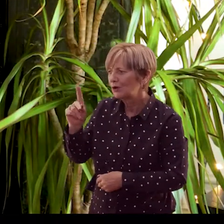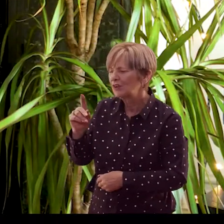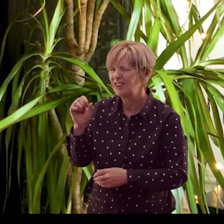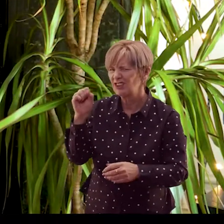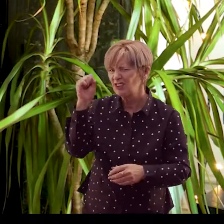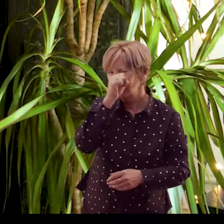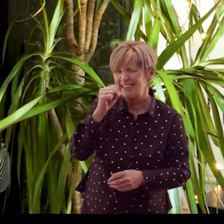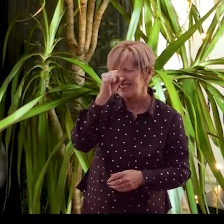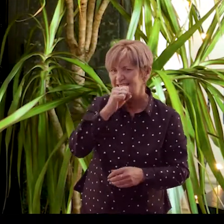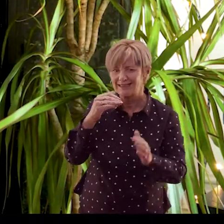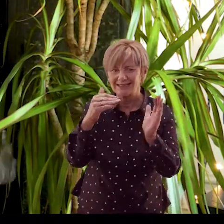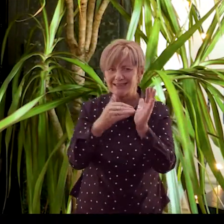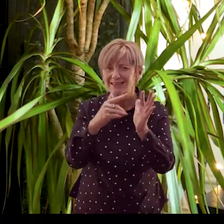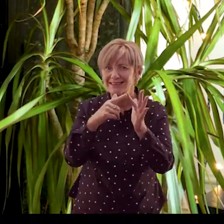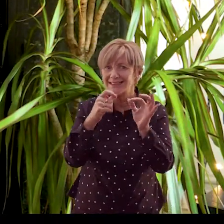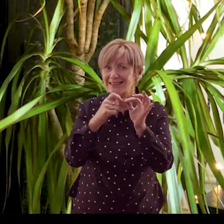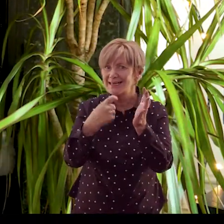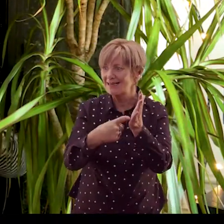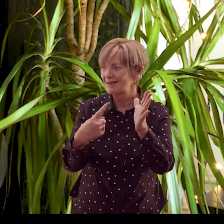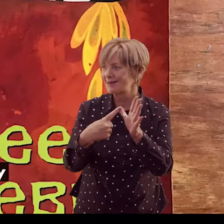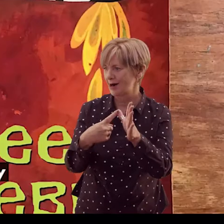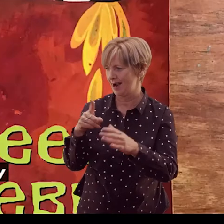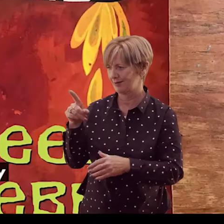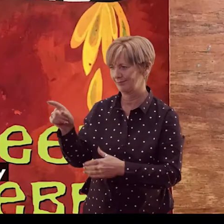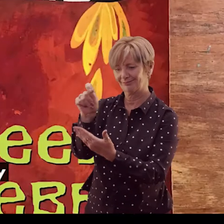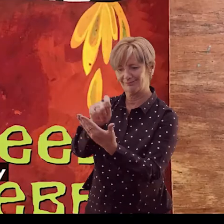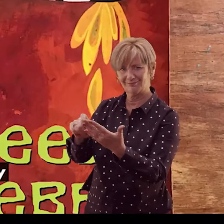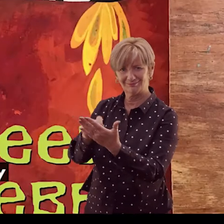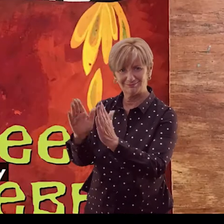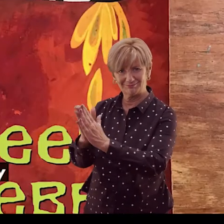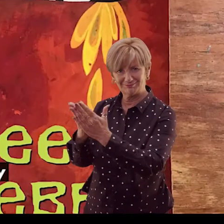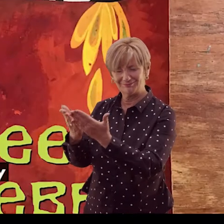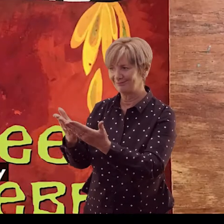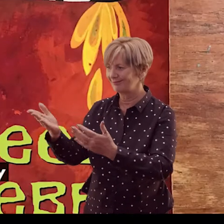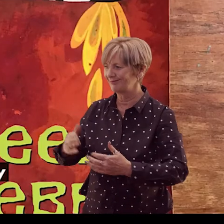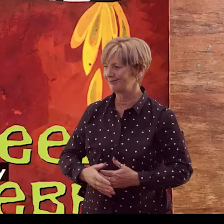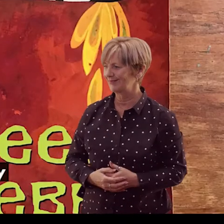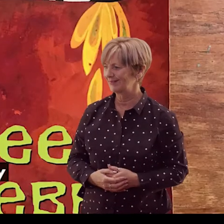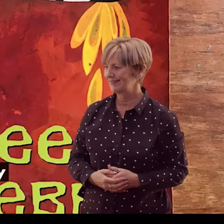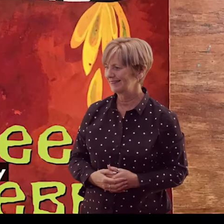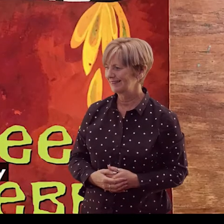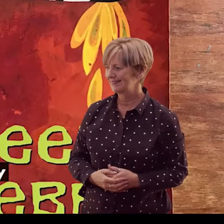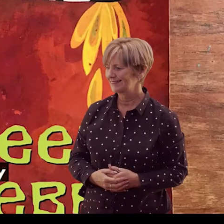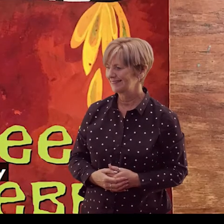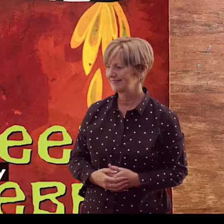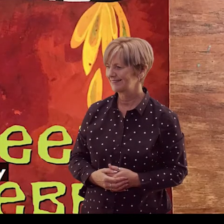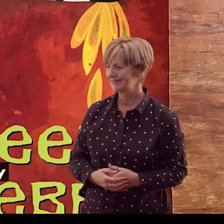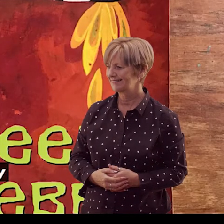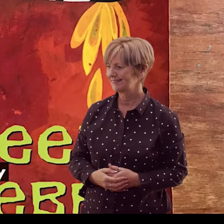called Greedy Zebra written by Mwenye Hadithi and illustrated by Adrian Kennaway.